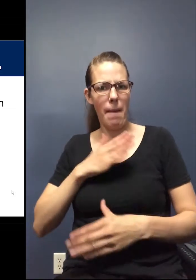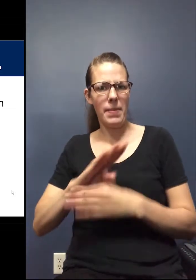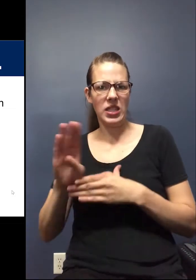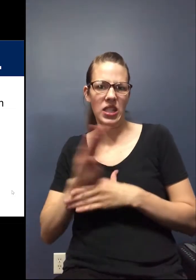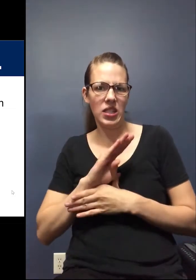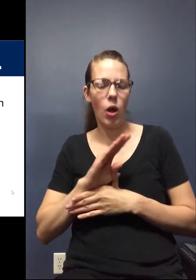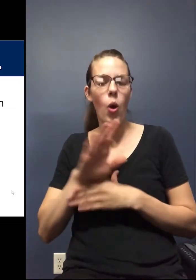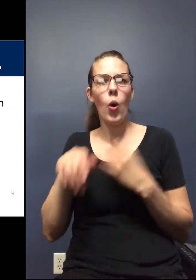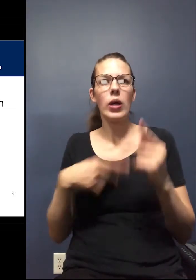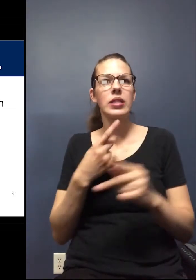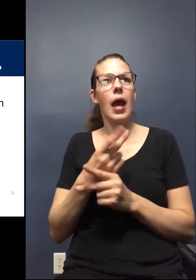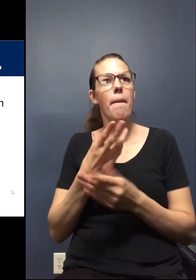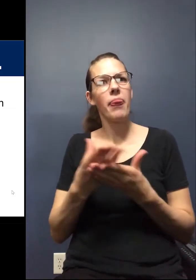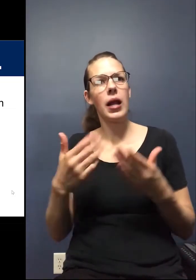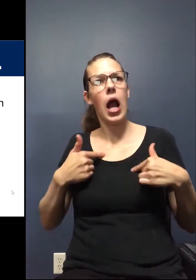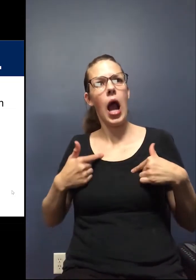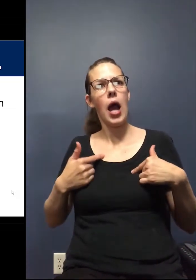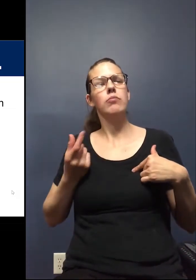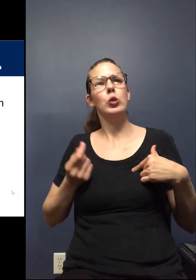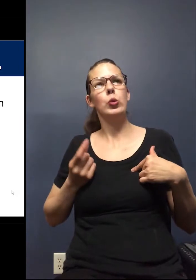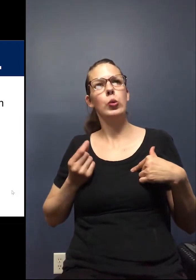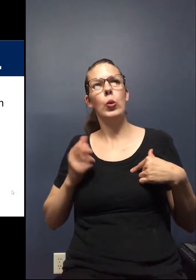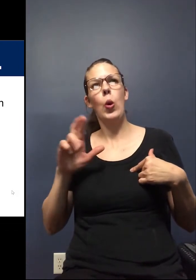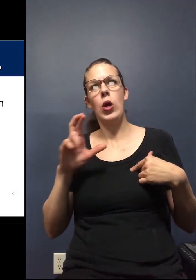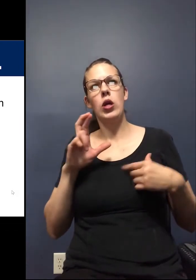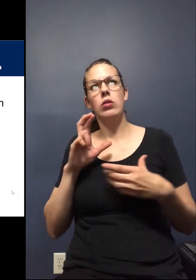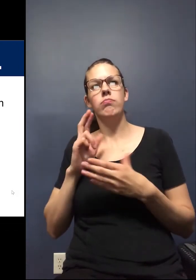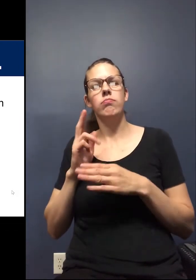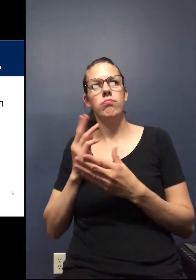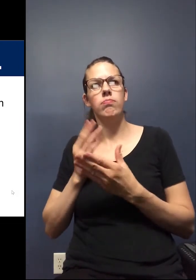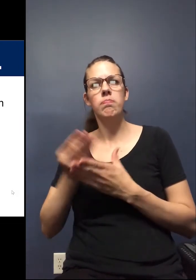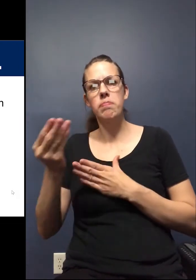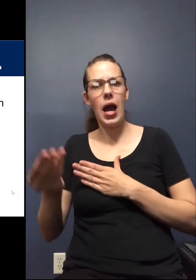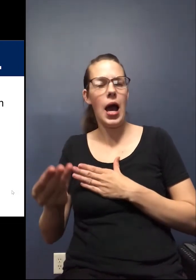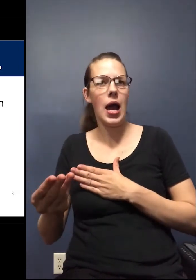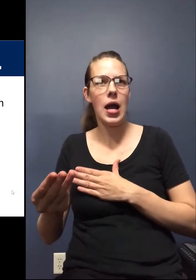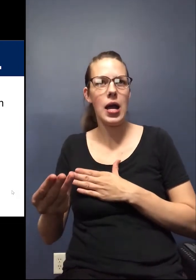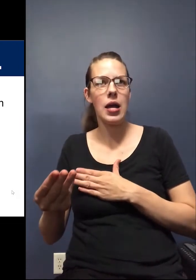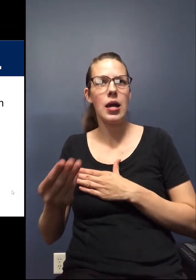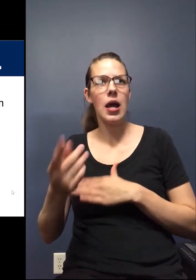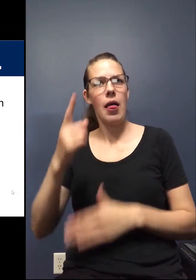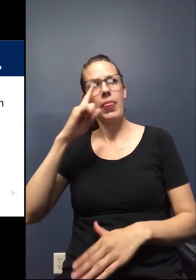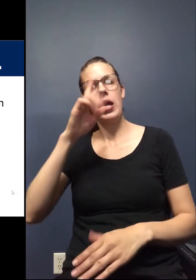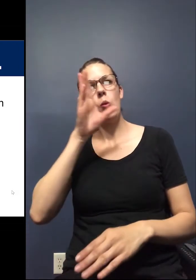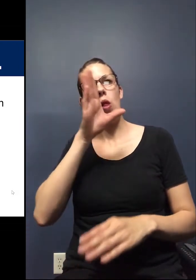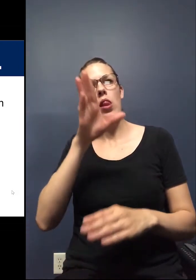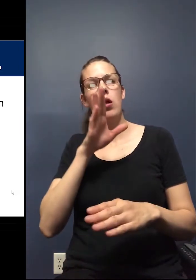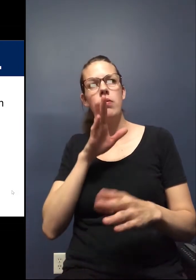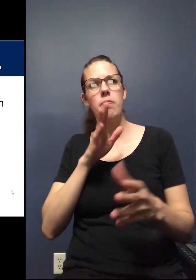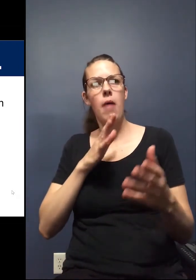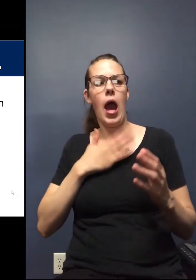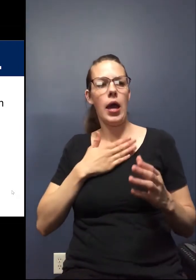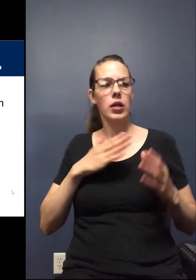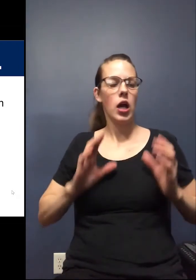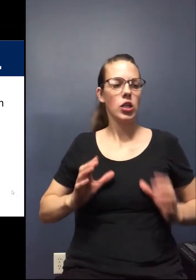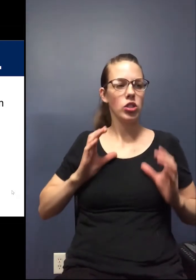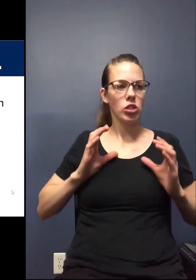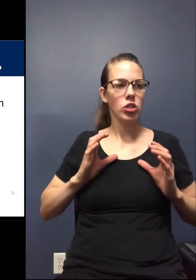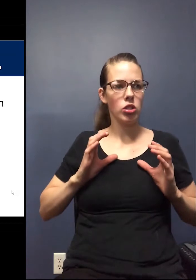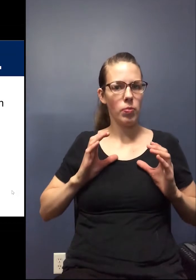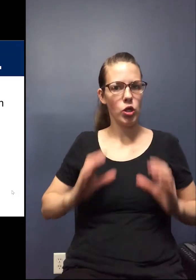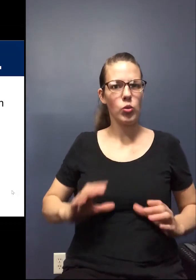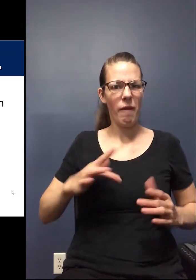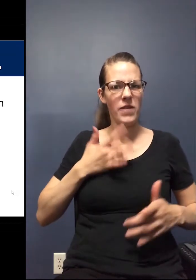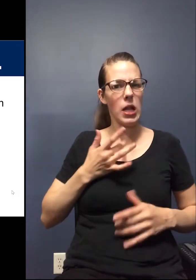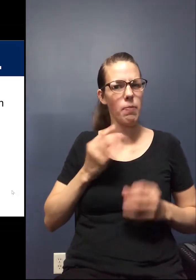What types of things that I might do or spend money on that I think will make my customers feel